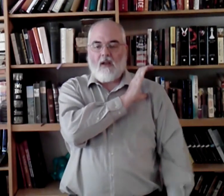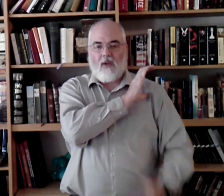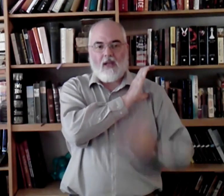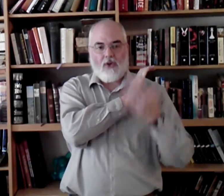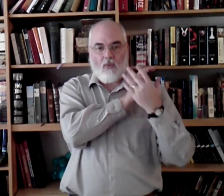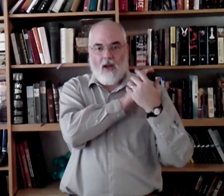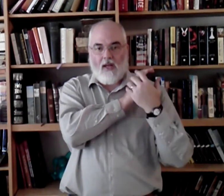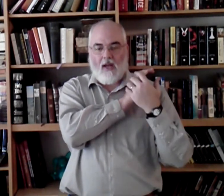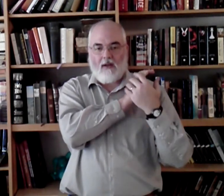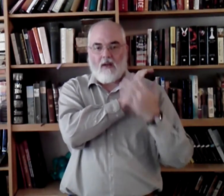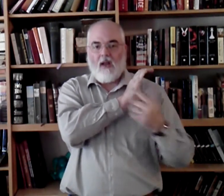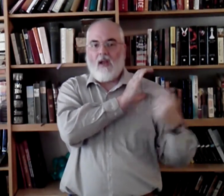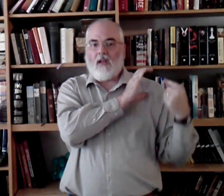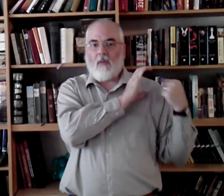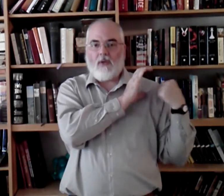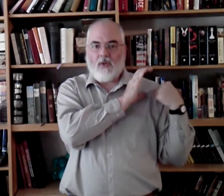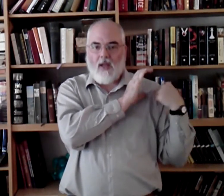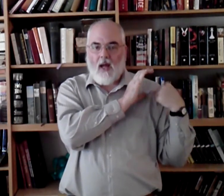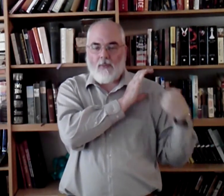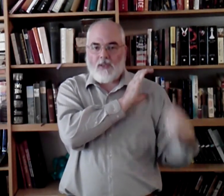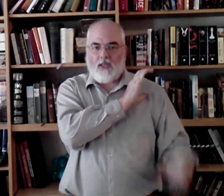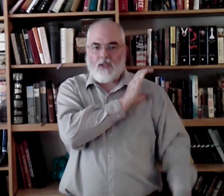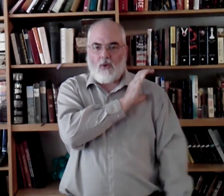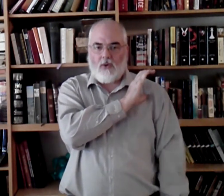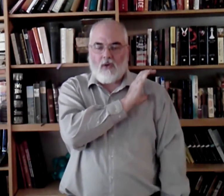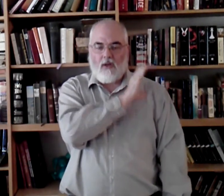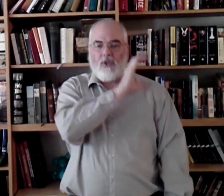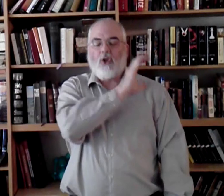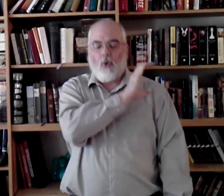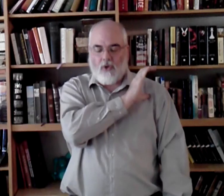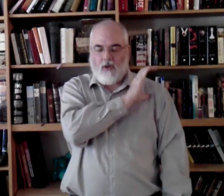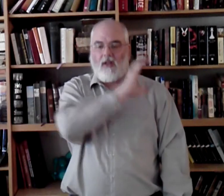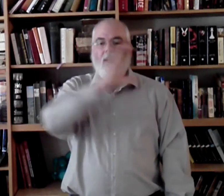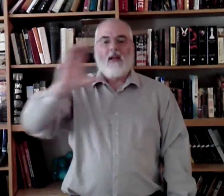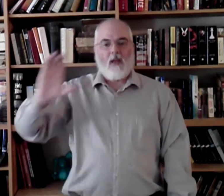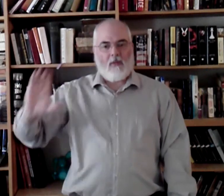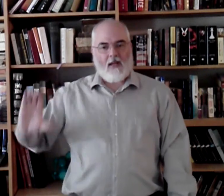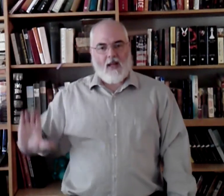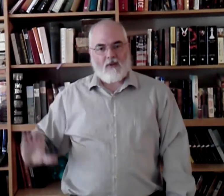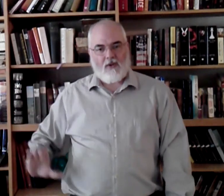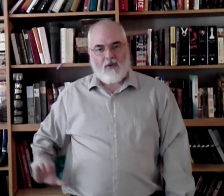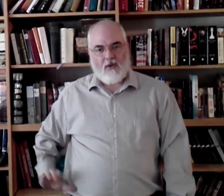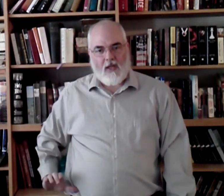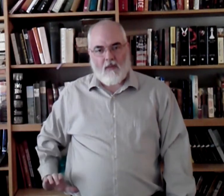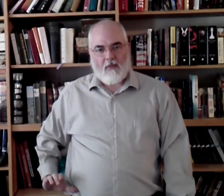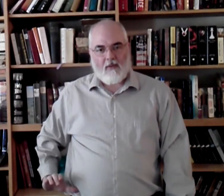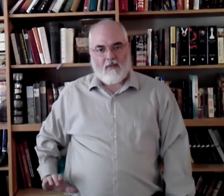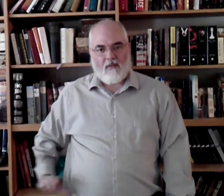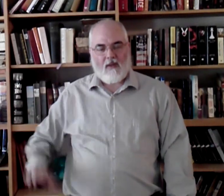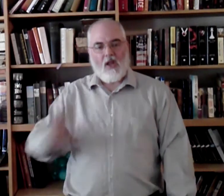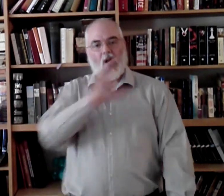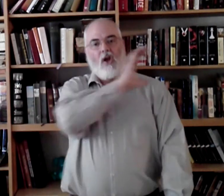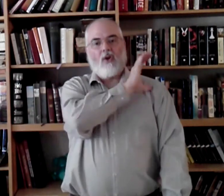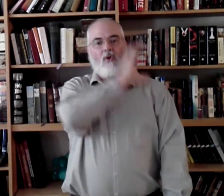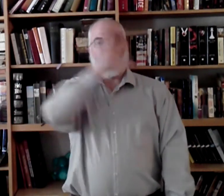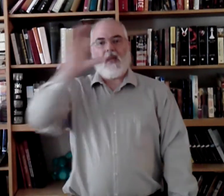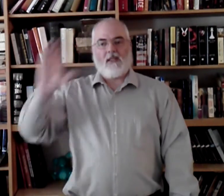okay, it's your right hand coming to the opposite shoulder coming down to your hip. Christ. Christ.